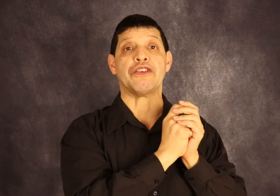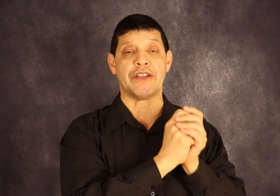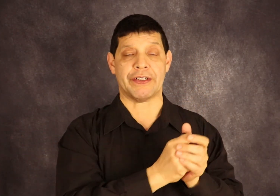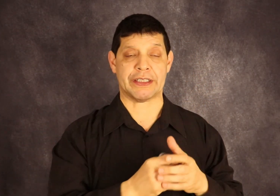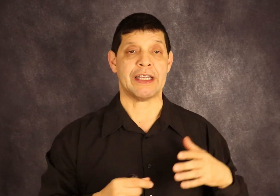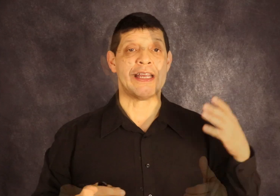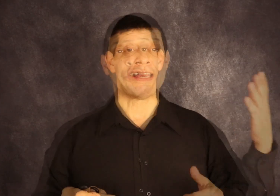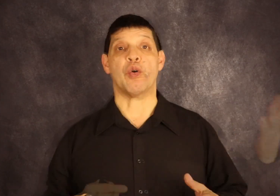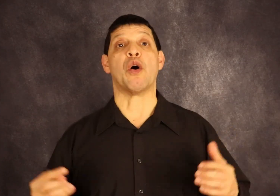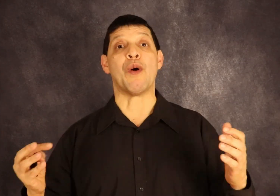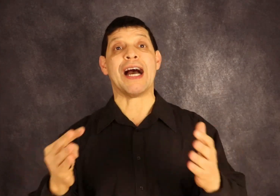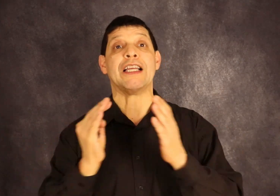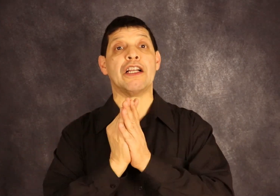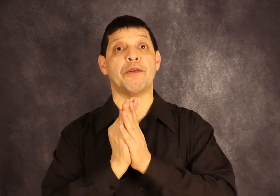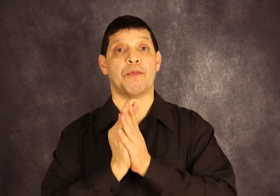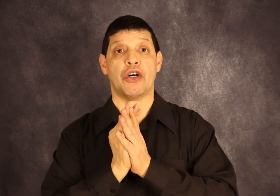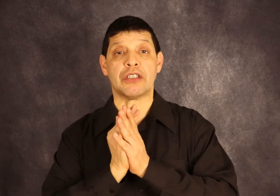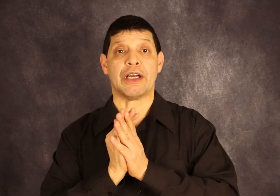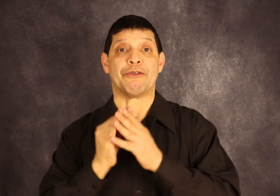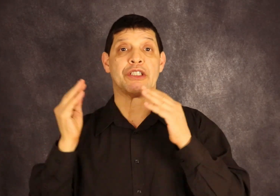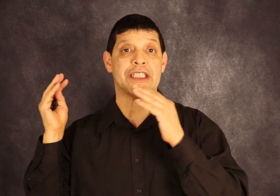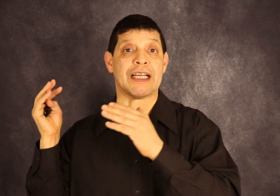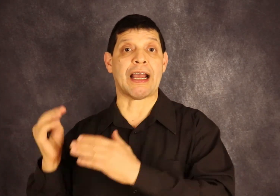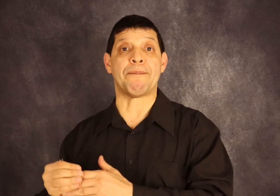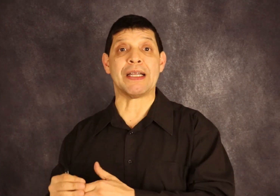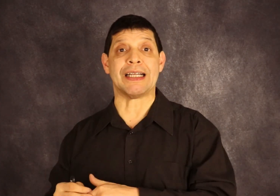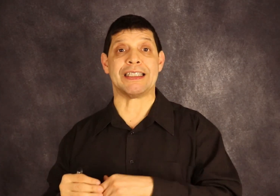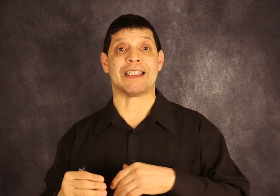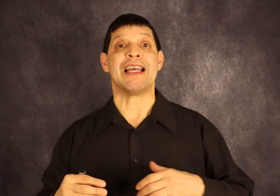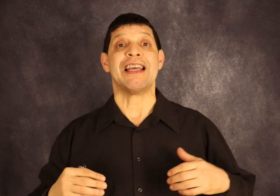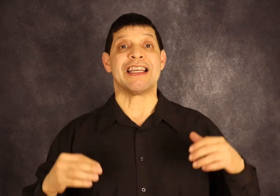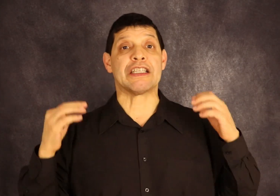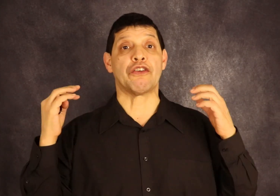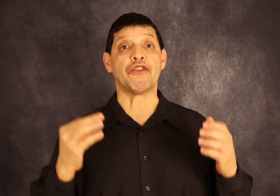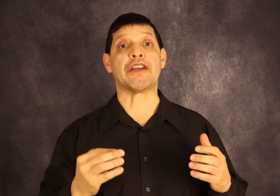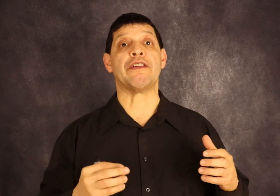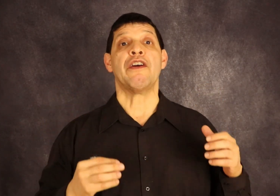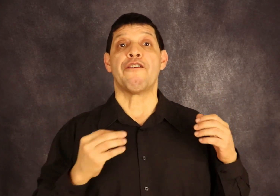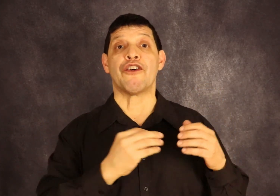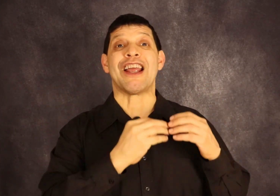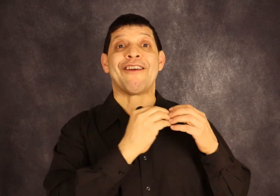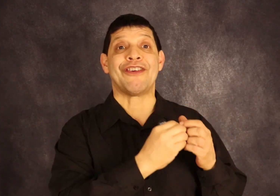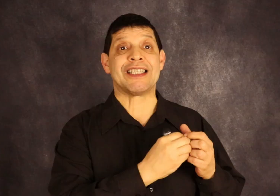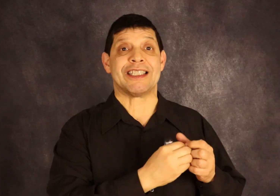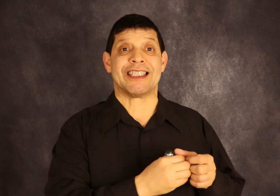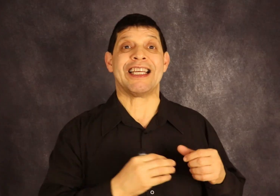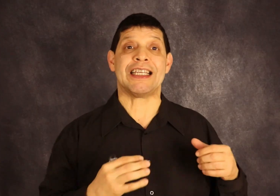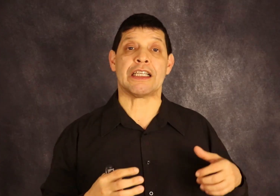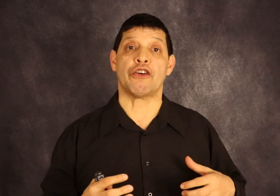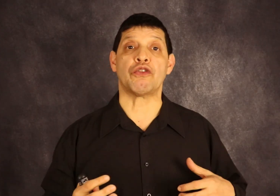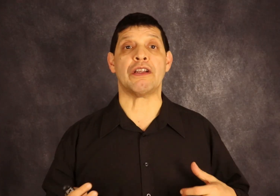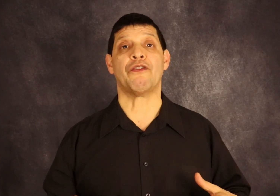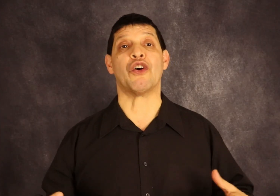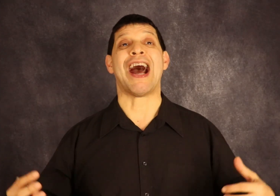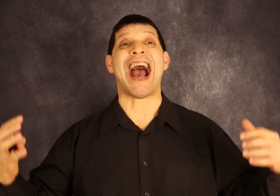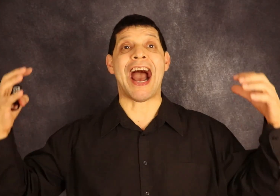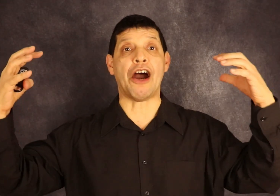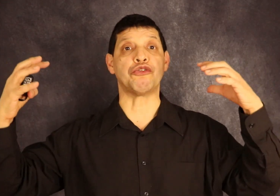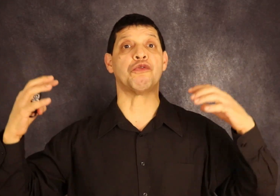universe. It's possible. While Elon Musk, which is a capitalist, he's looking for efficiency. He's looking for how to